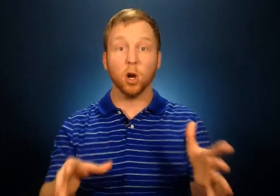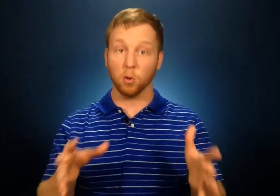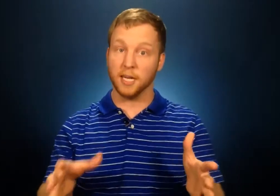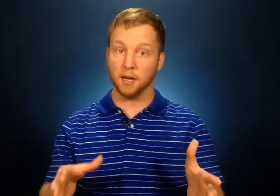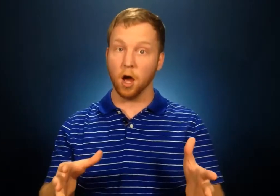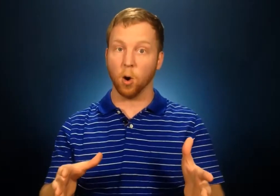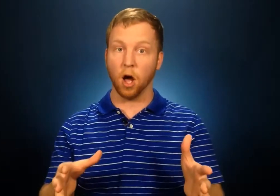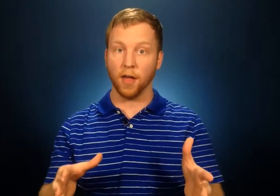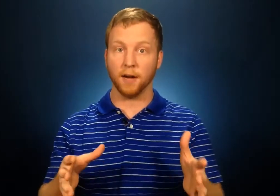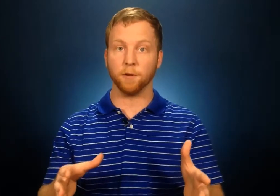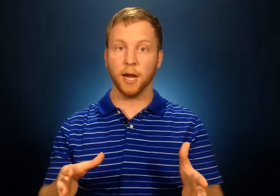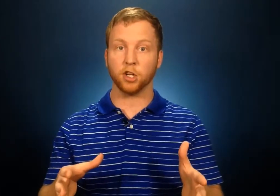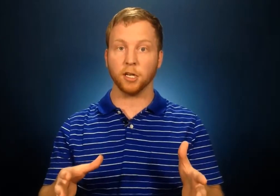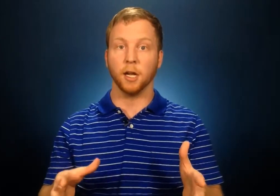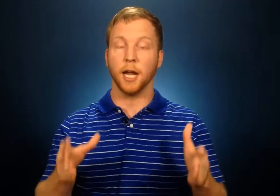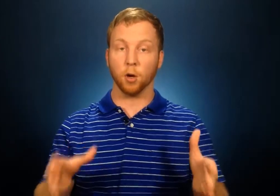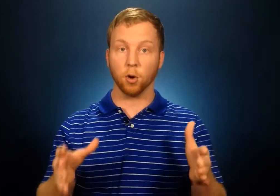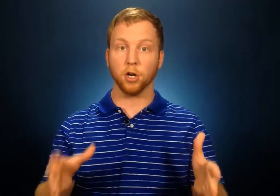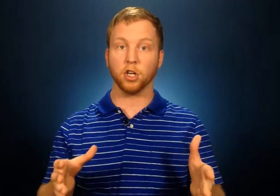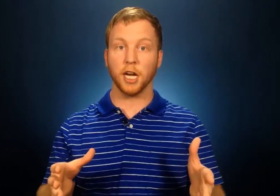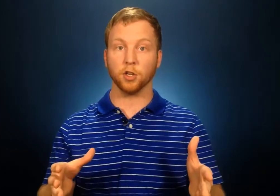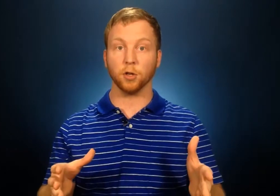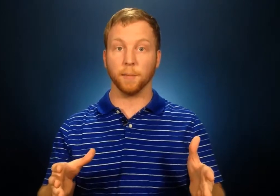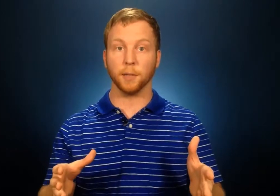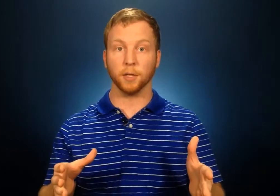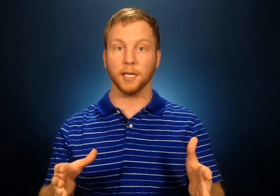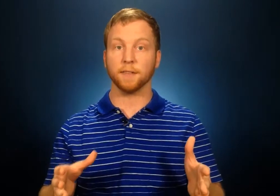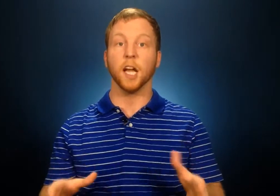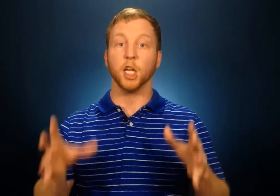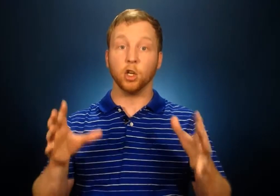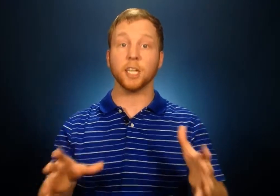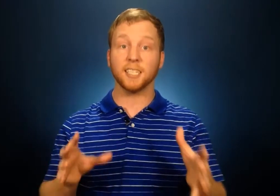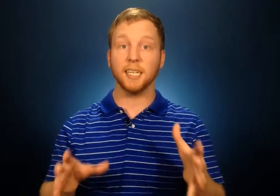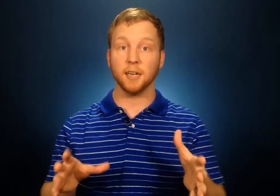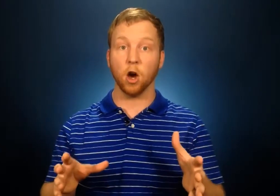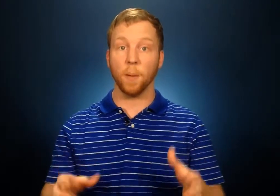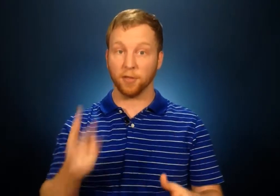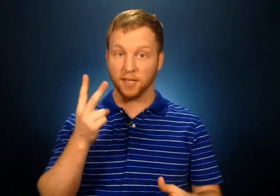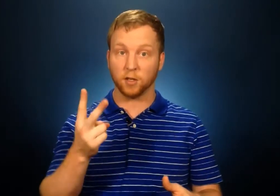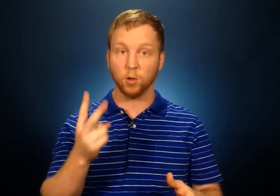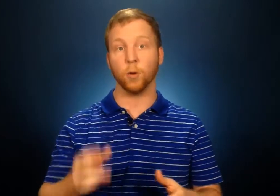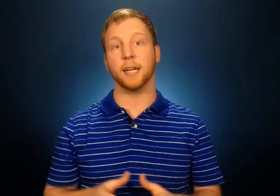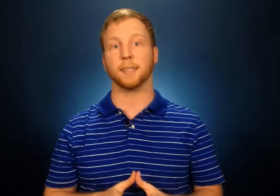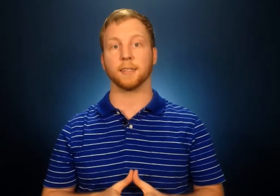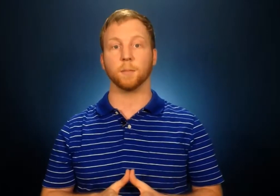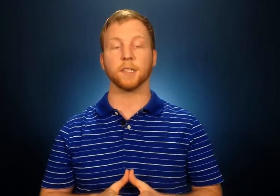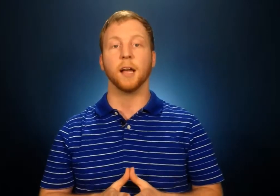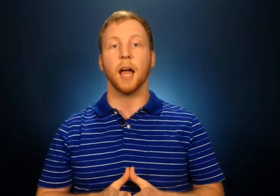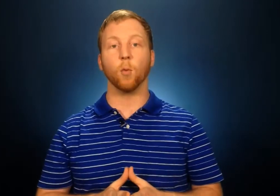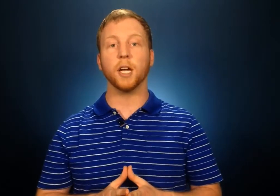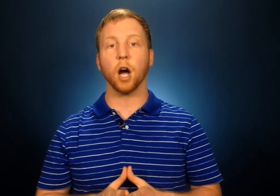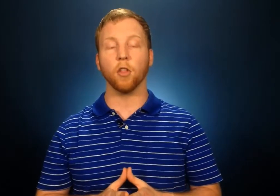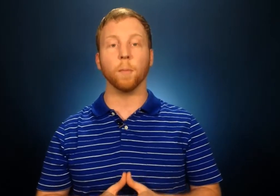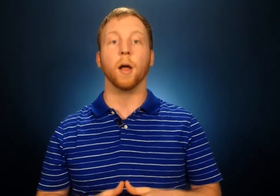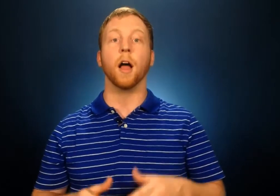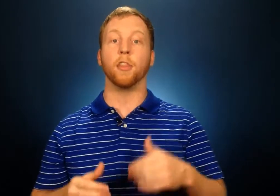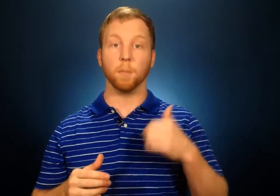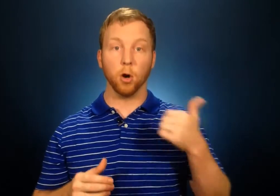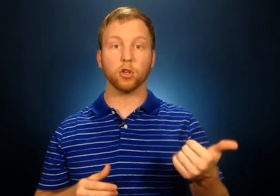don't need to know all that information in order to change your limiting beliefs. You just need to know about these two brain systems. We call them the emotional